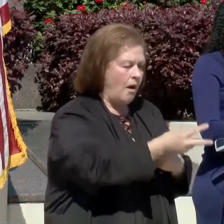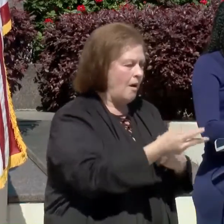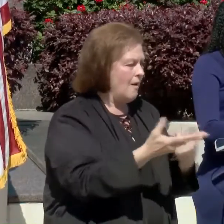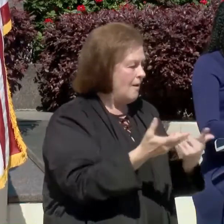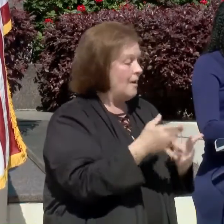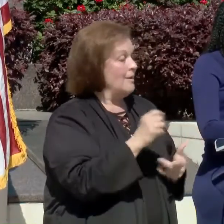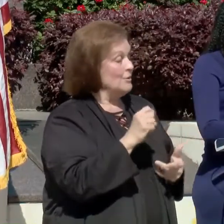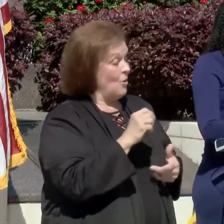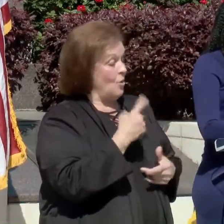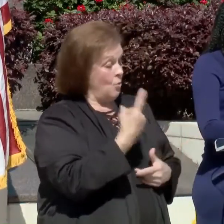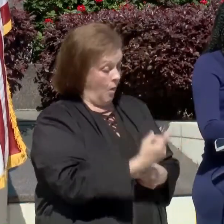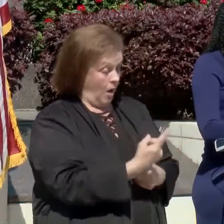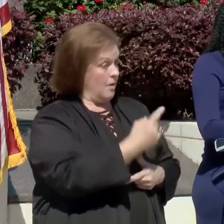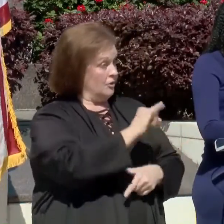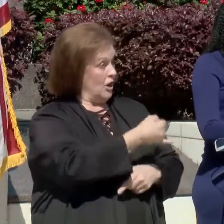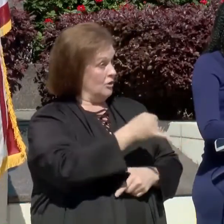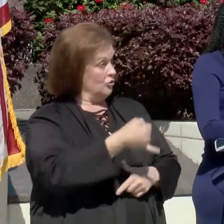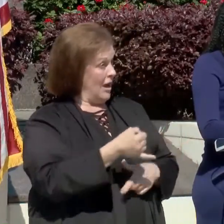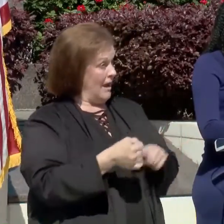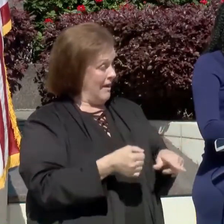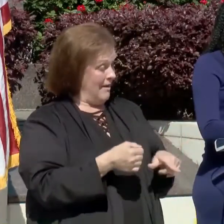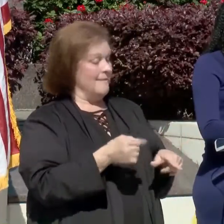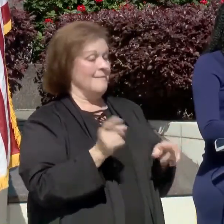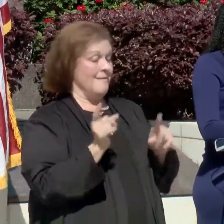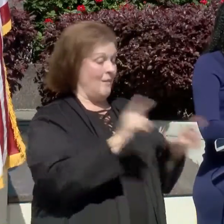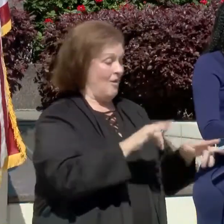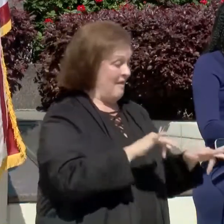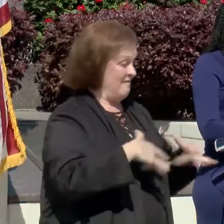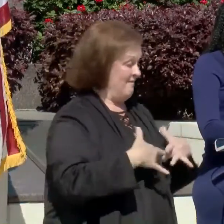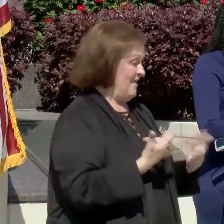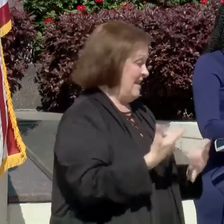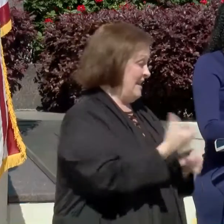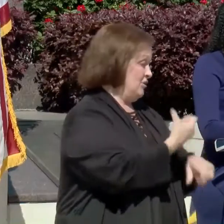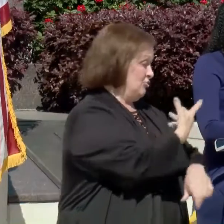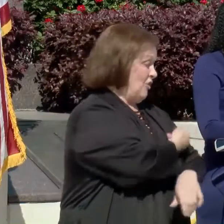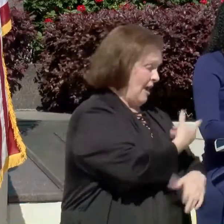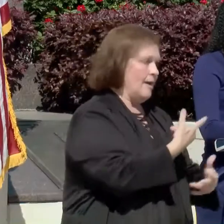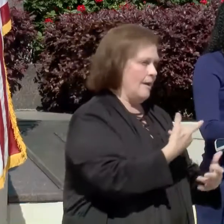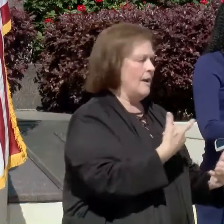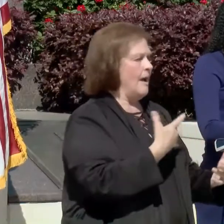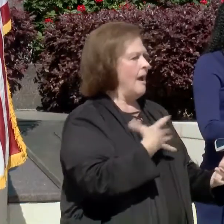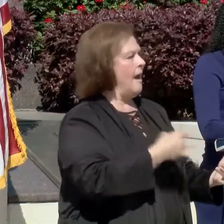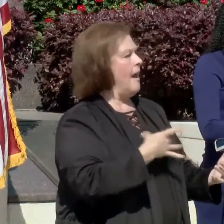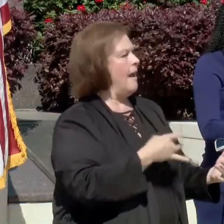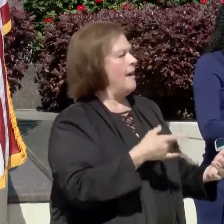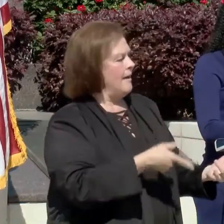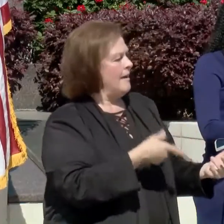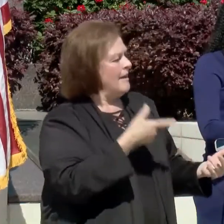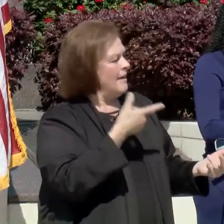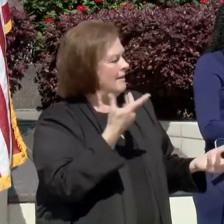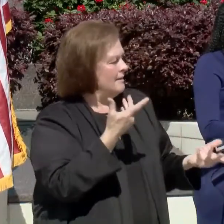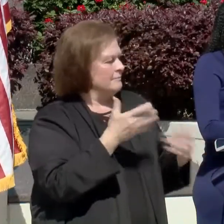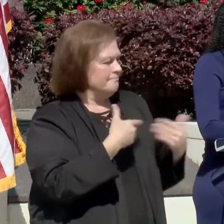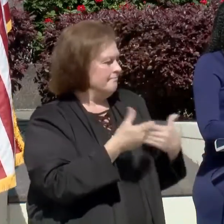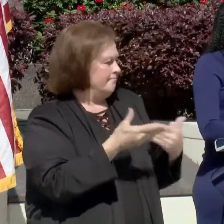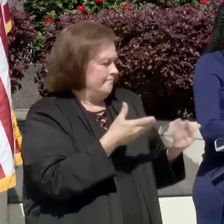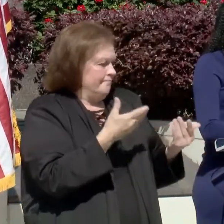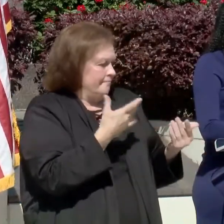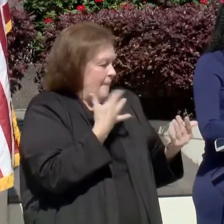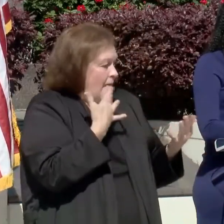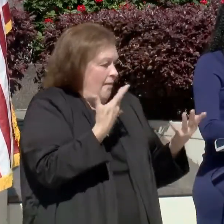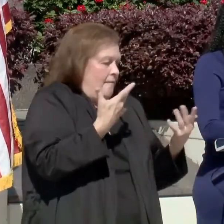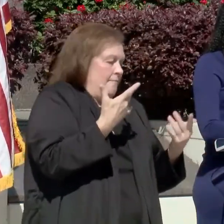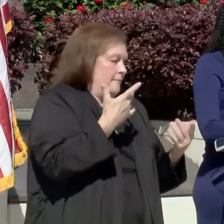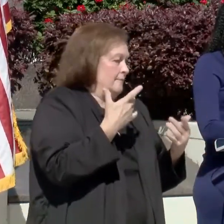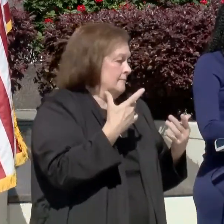to show up for one event, it's more favorable. So I think logistically, we've seen particularly communities of color, low